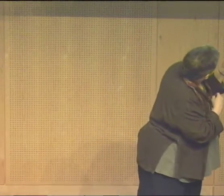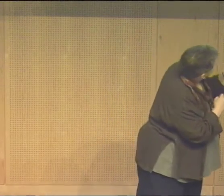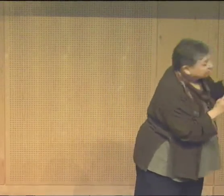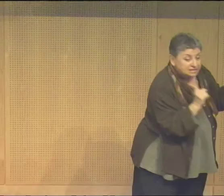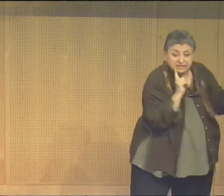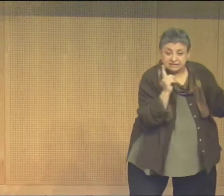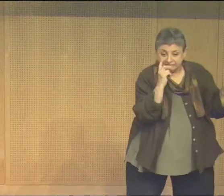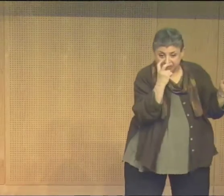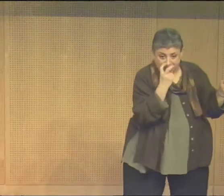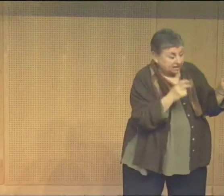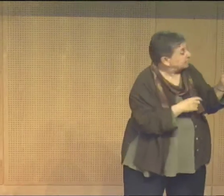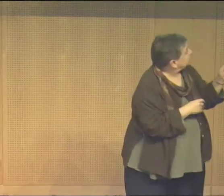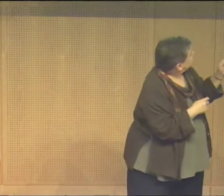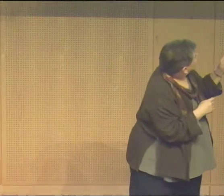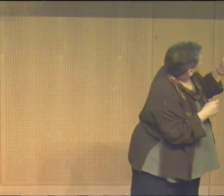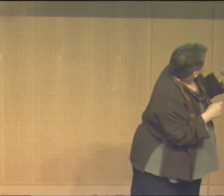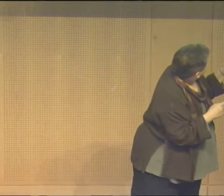seeing deaf blind